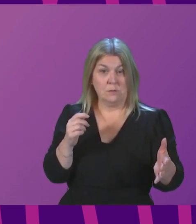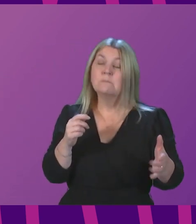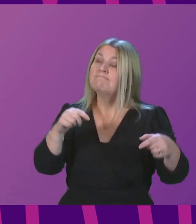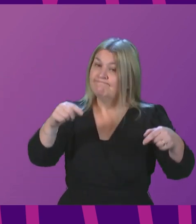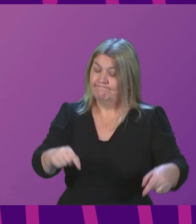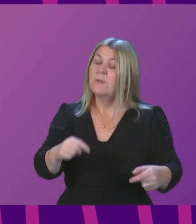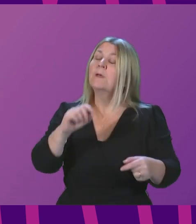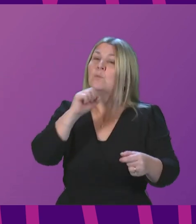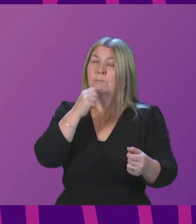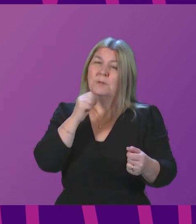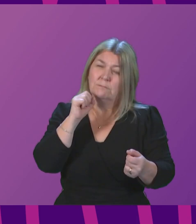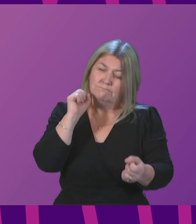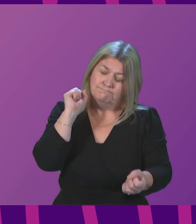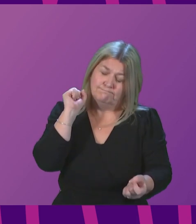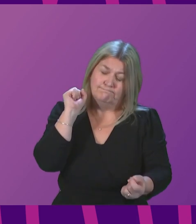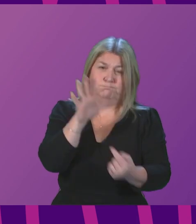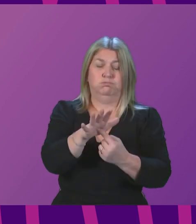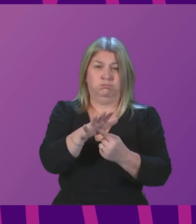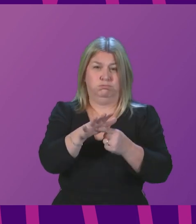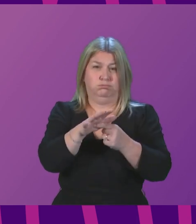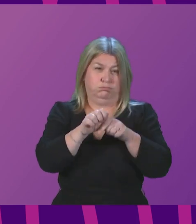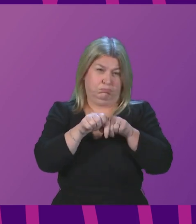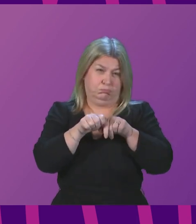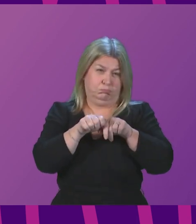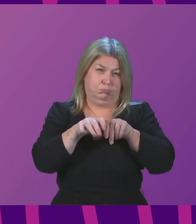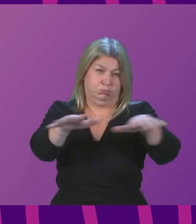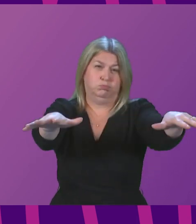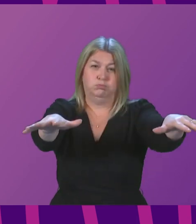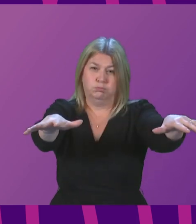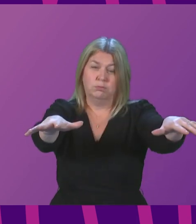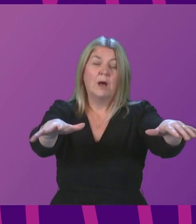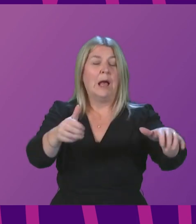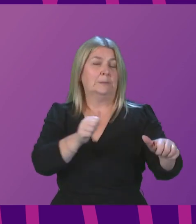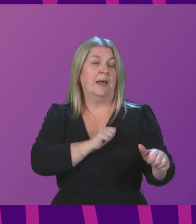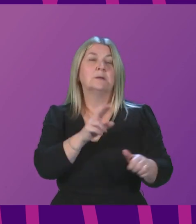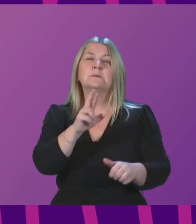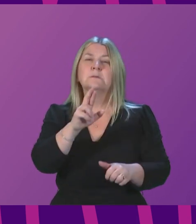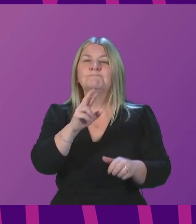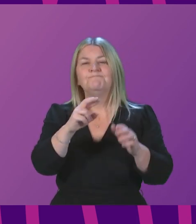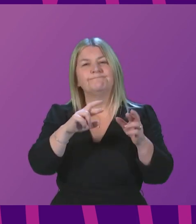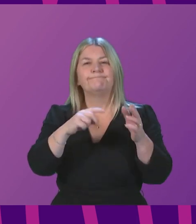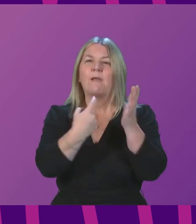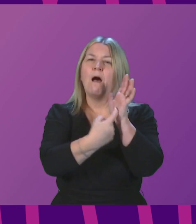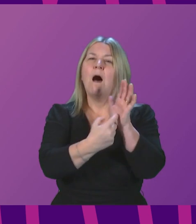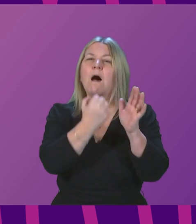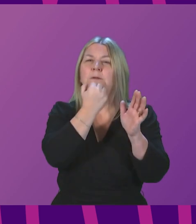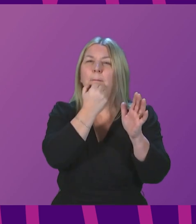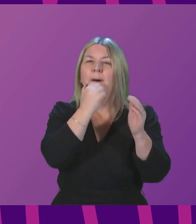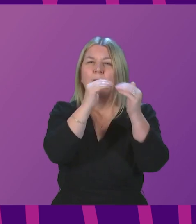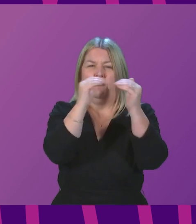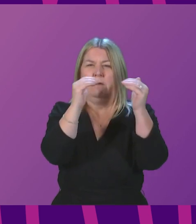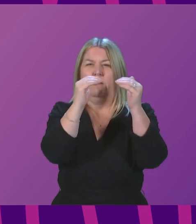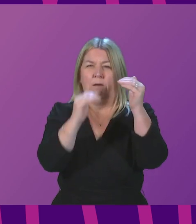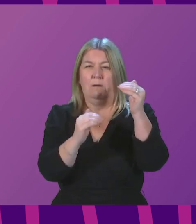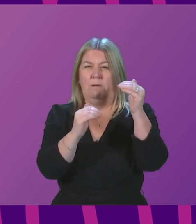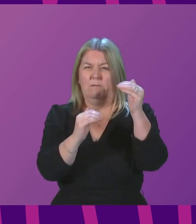strain by tomorrow, I expect, in Scotland. It has an R number that some assessments say is above four.